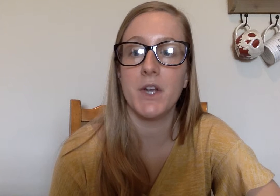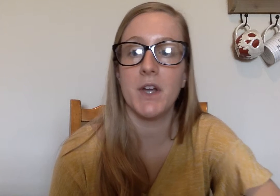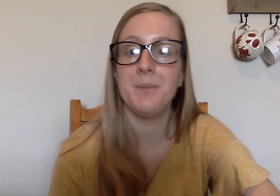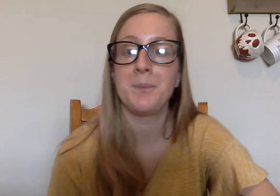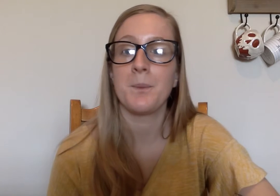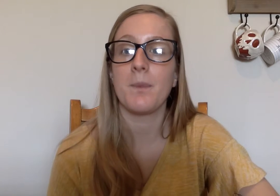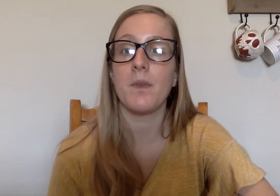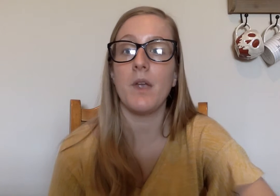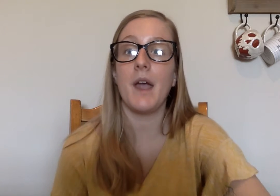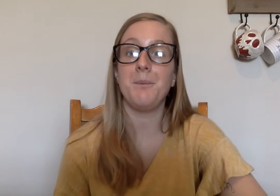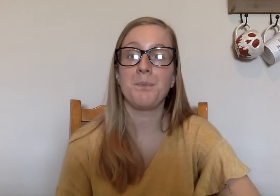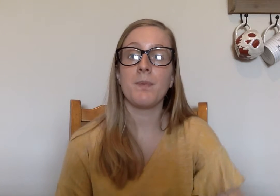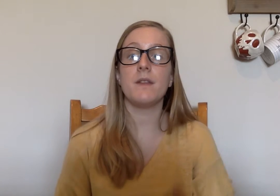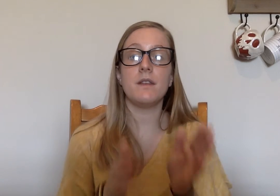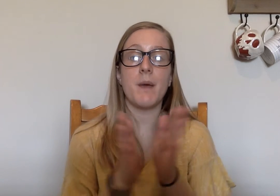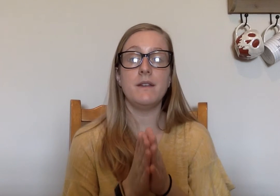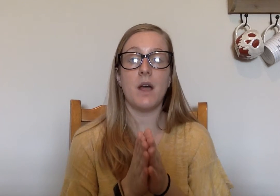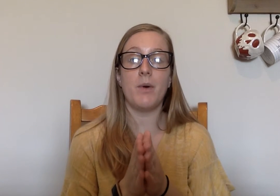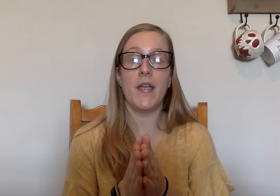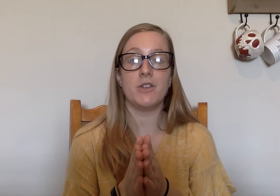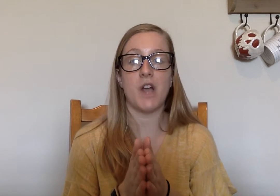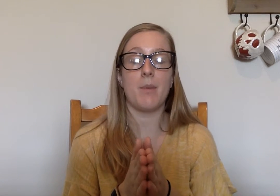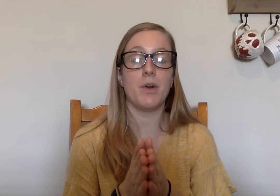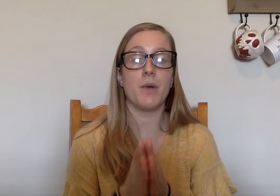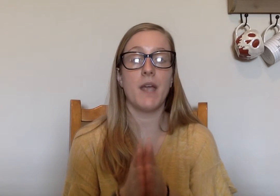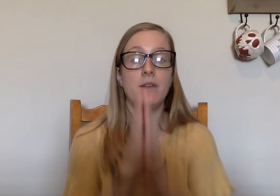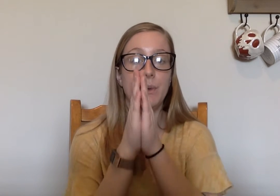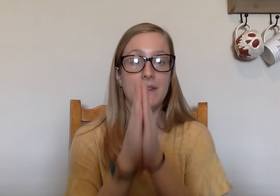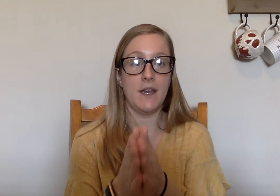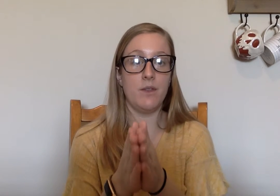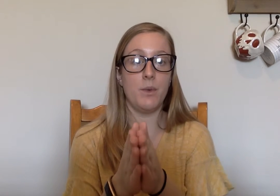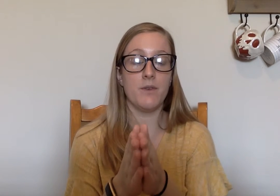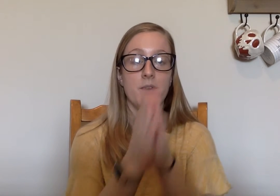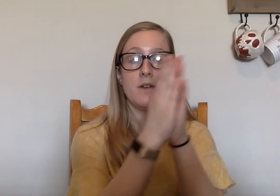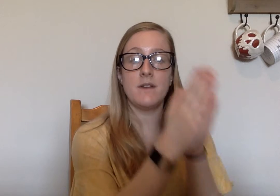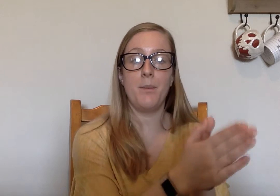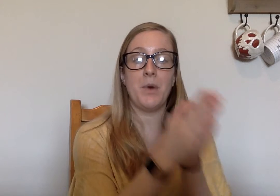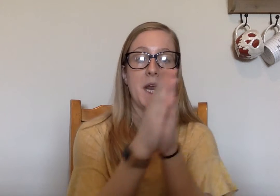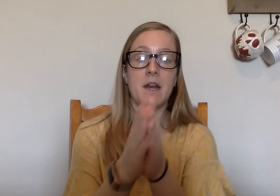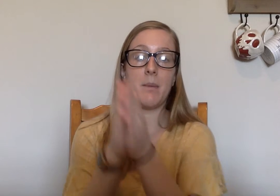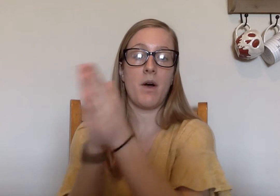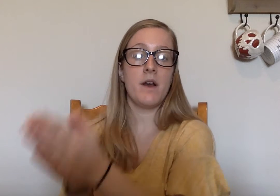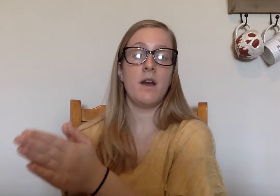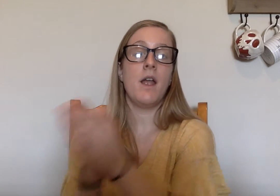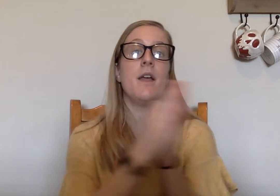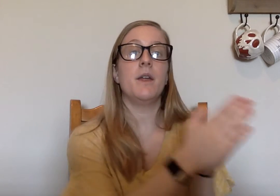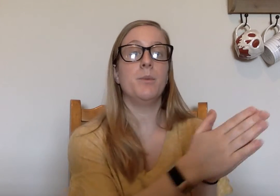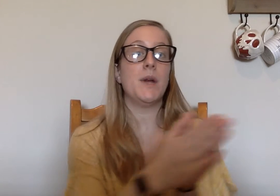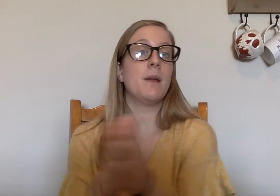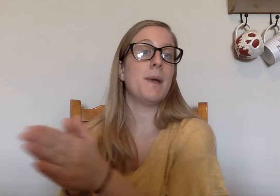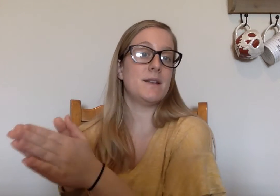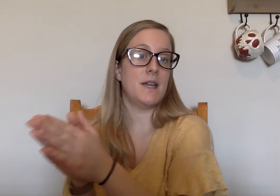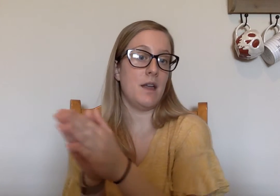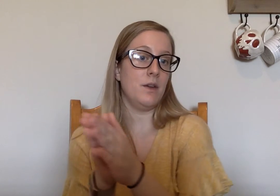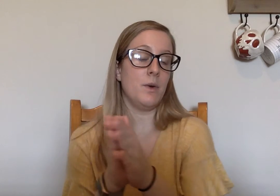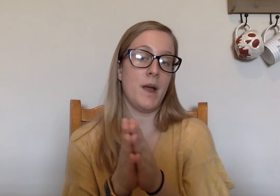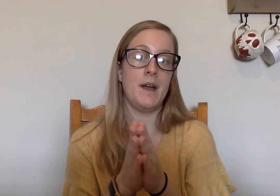good. Okay. This is my double hand chopper, okay? So we say the word first, break it apart, then bring it back together, okay?